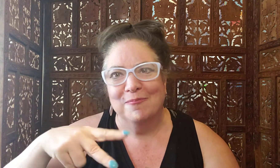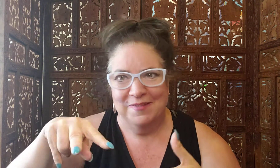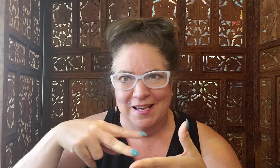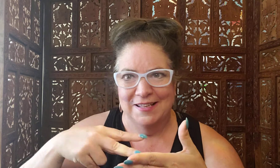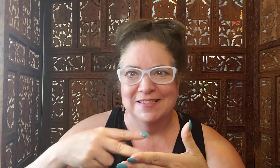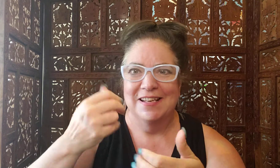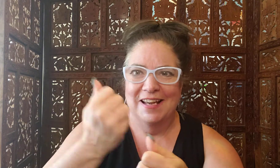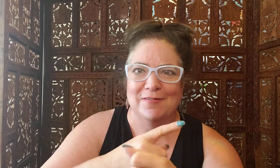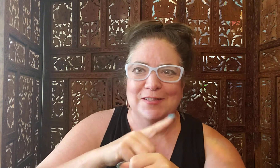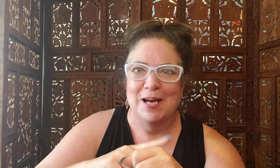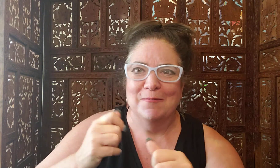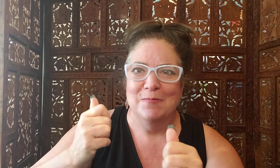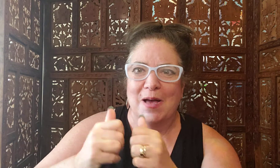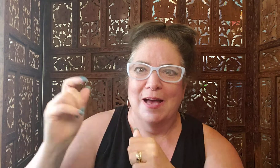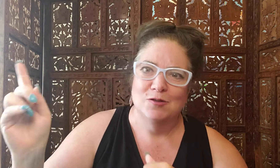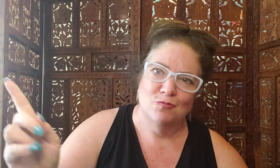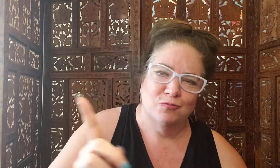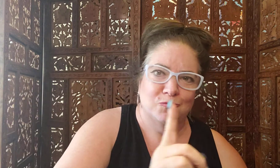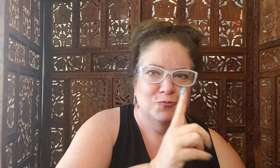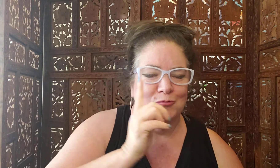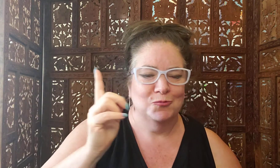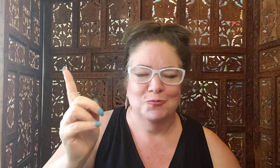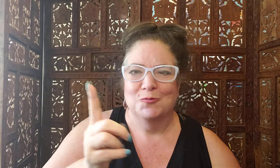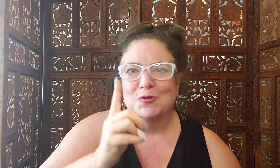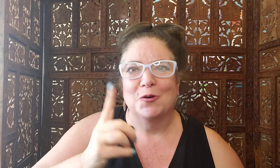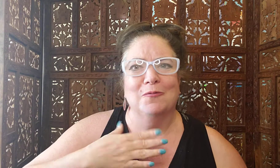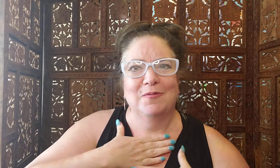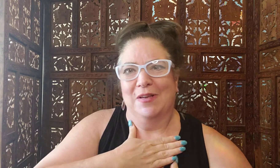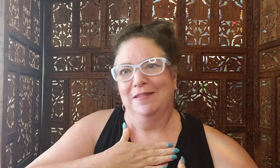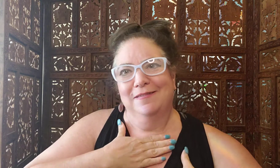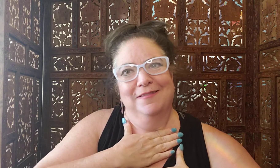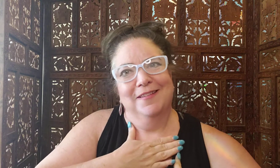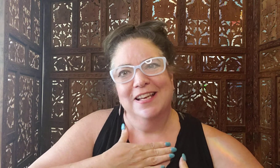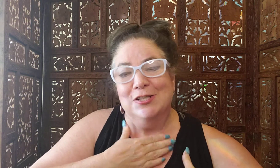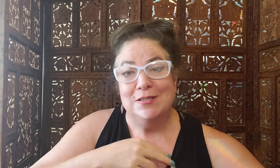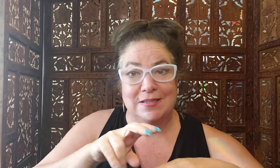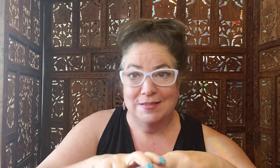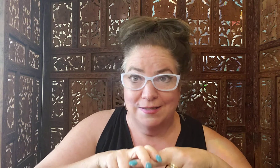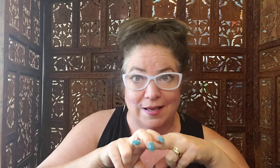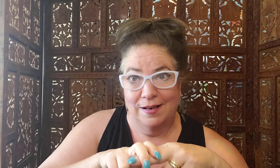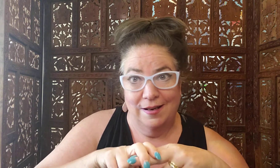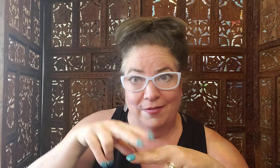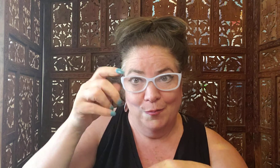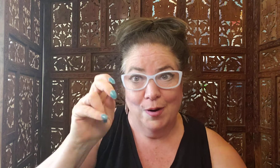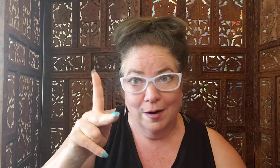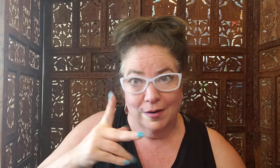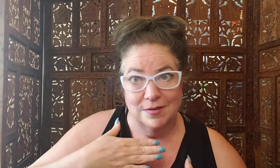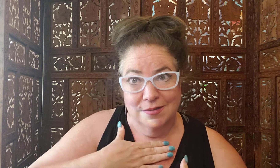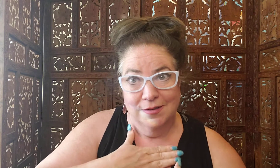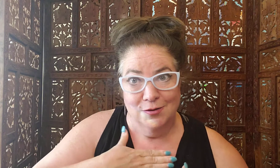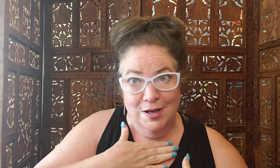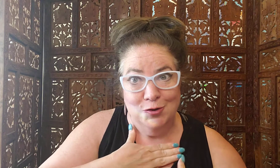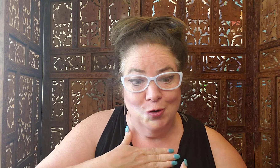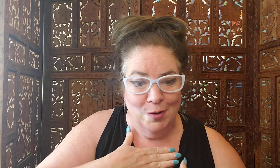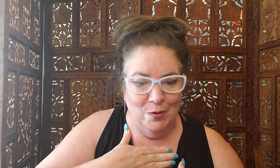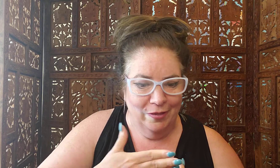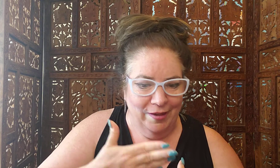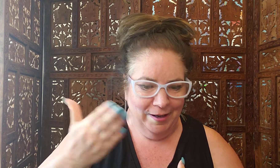dancing every time he passed. So, I mean, just to sit in the park is an enjoyable thing.